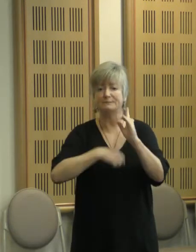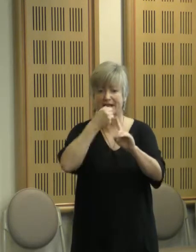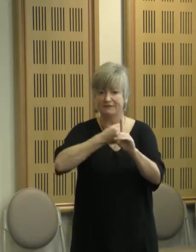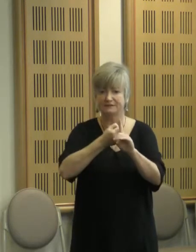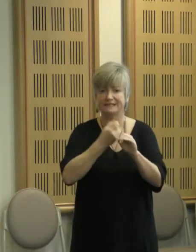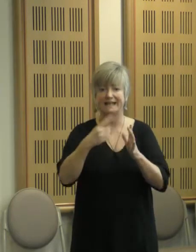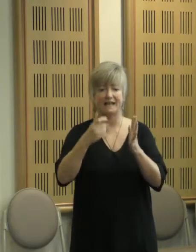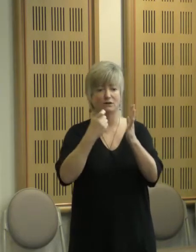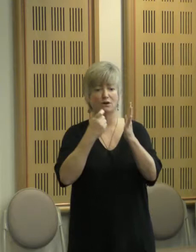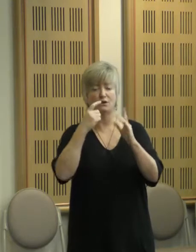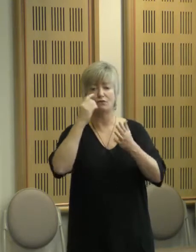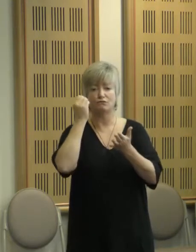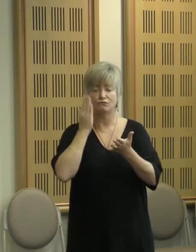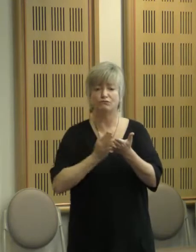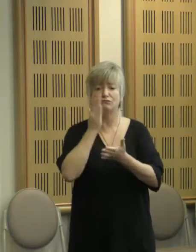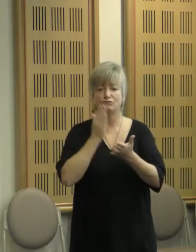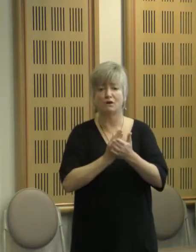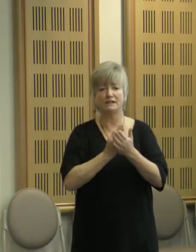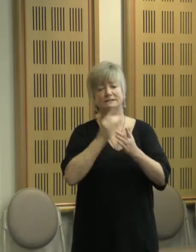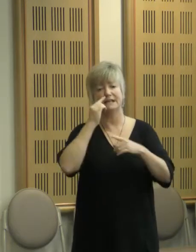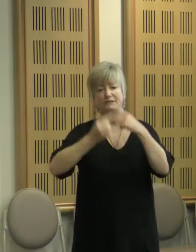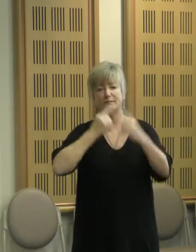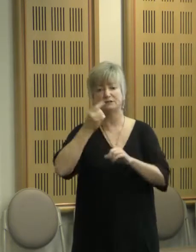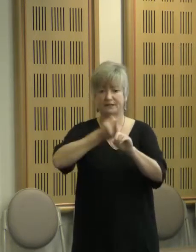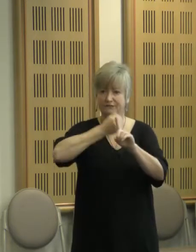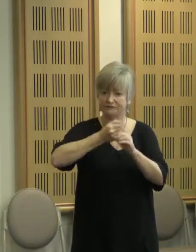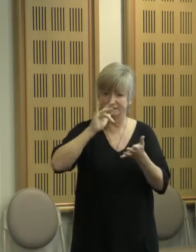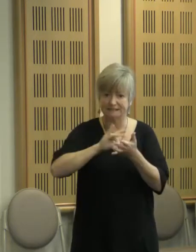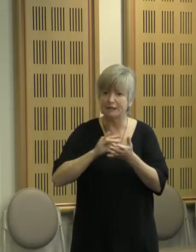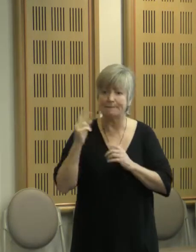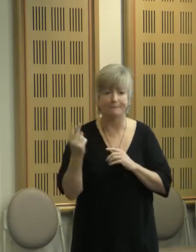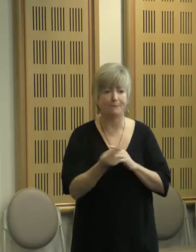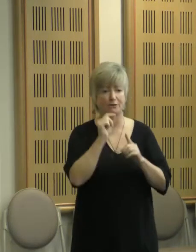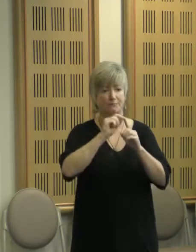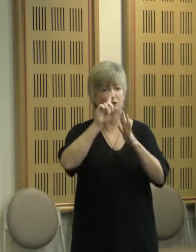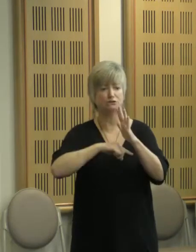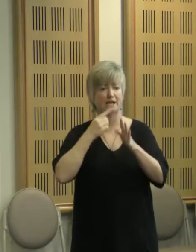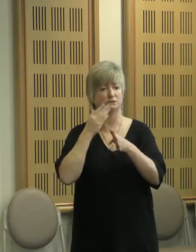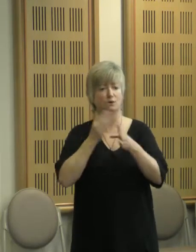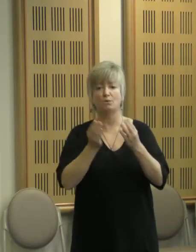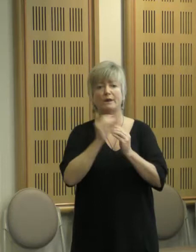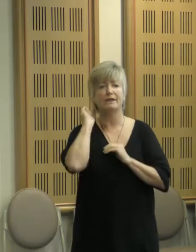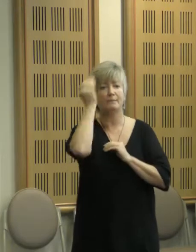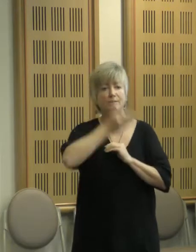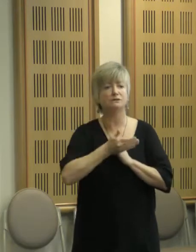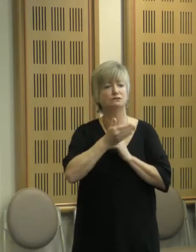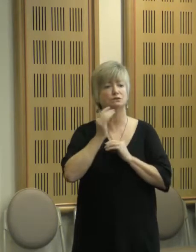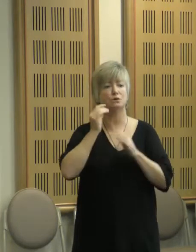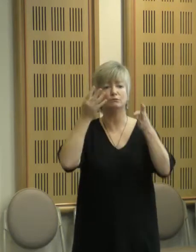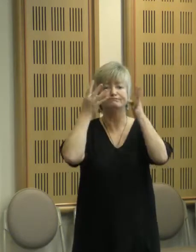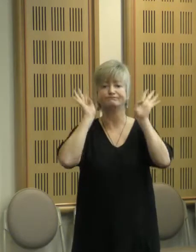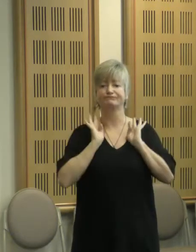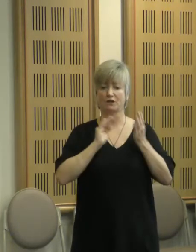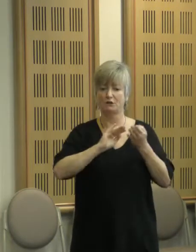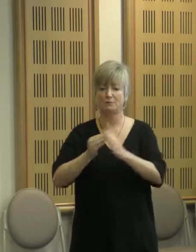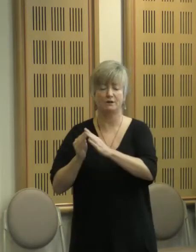Wright Information Advocacy Centre have both had projects to work with Aboriginal and Torres Strait Islander communities